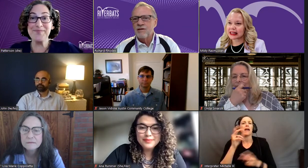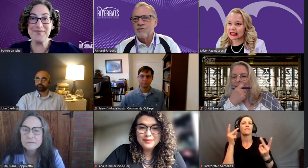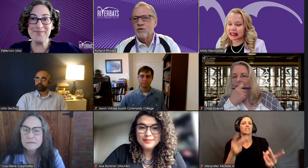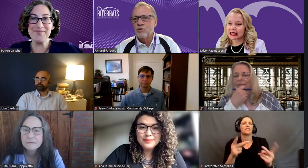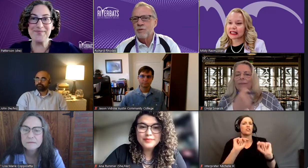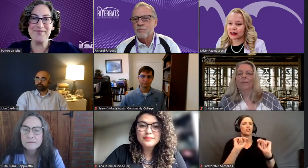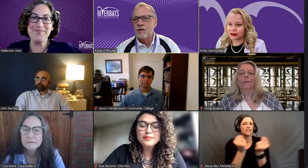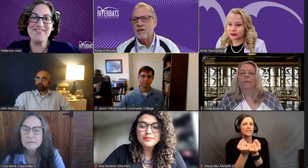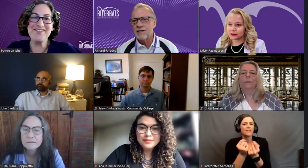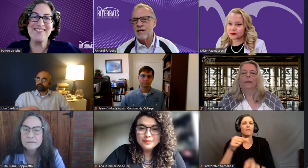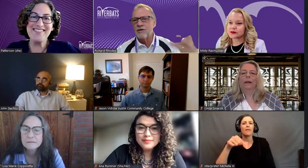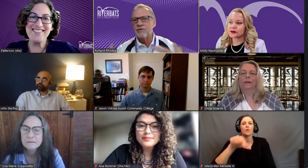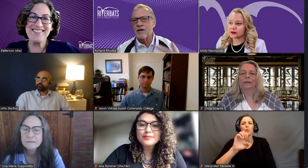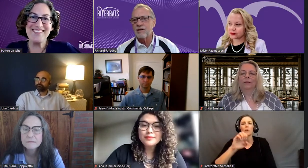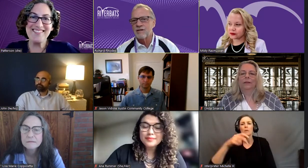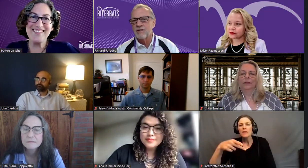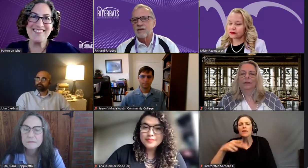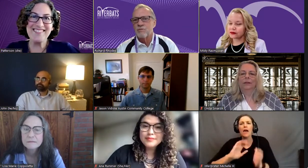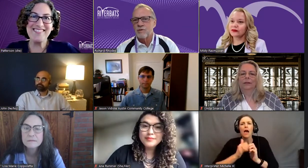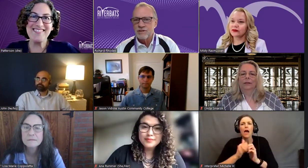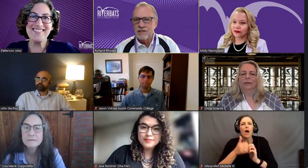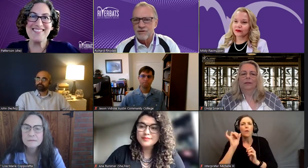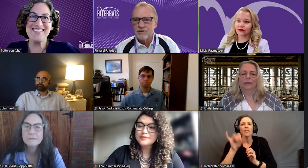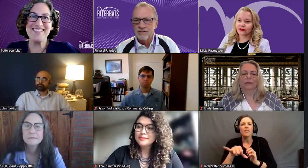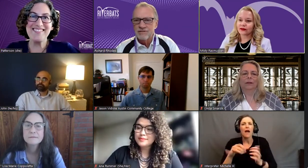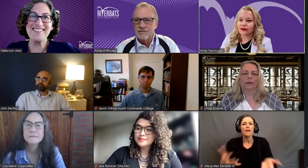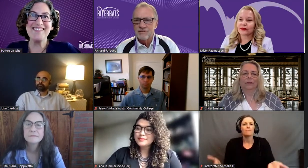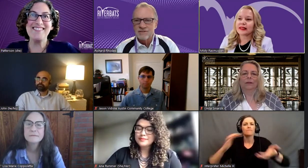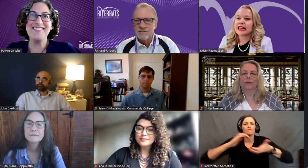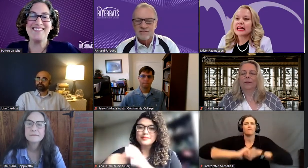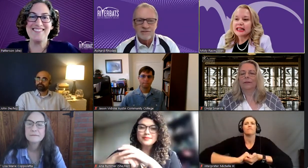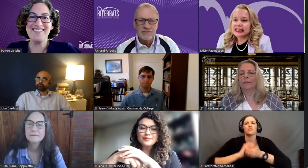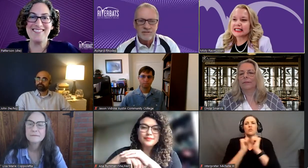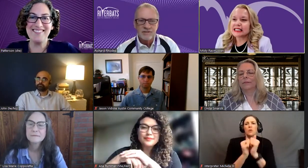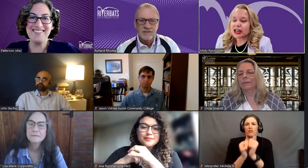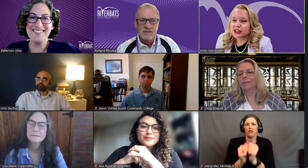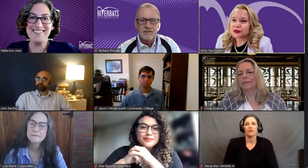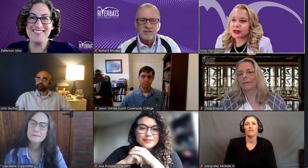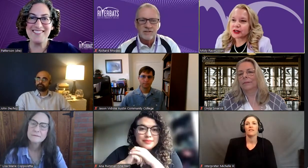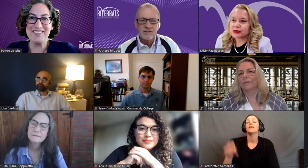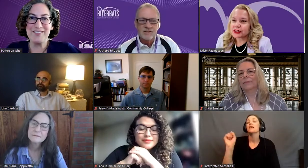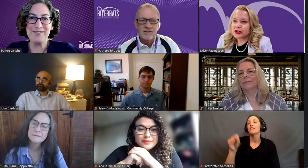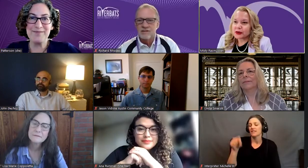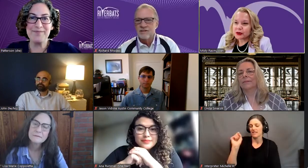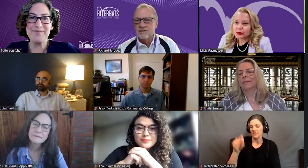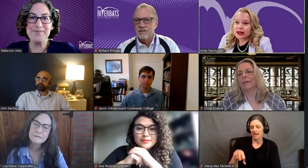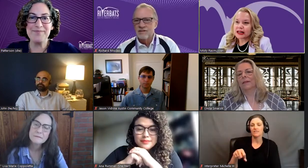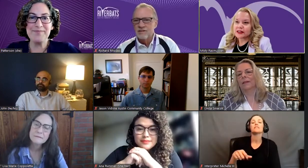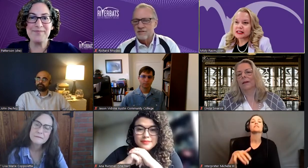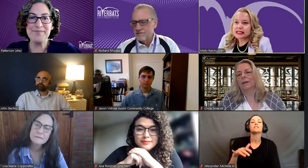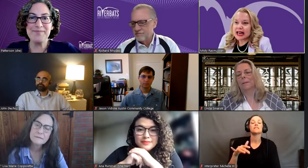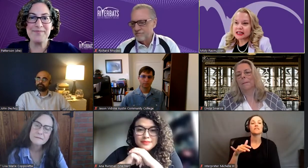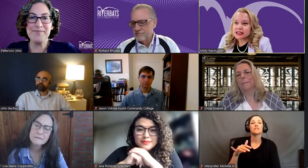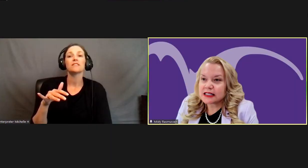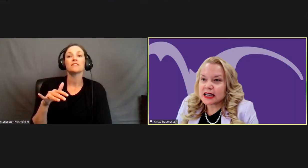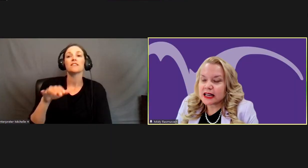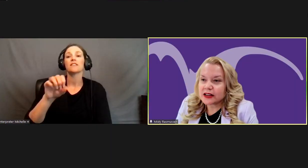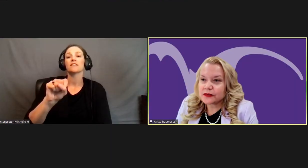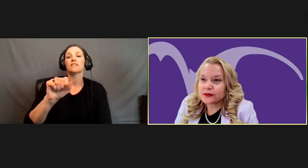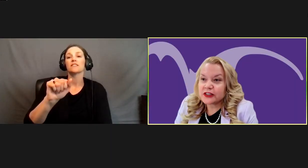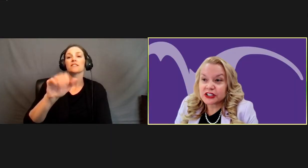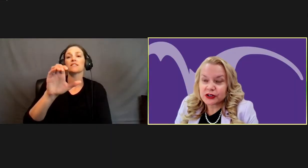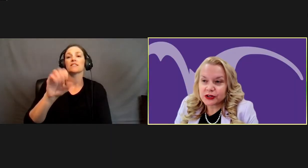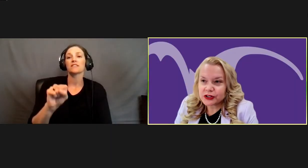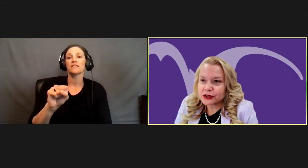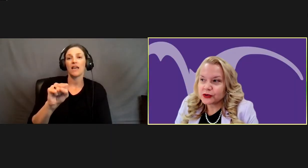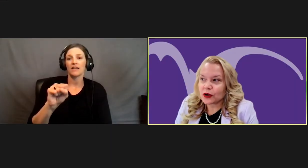the QEP and how that, uh, works together? Yes, Dr. Rhodes. So, uh, the SACS, uh,